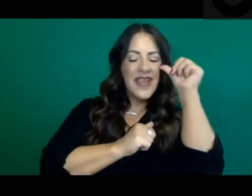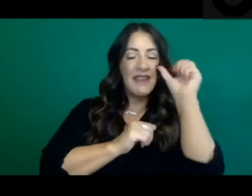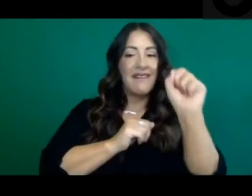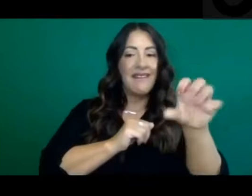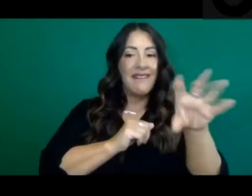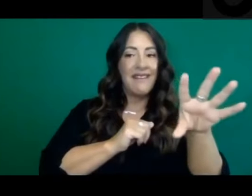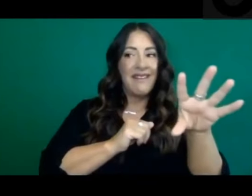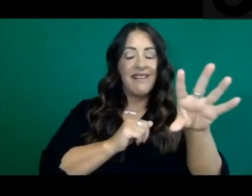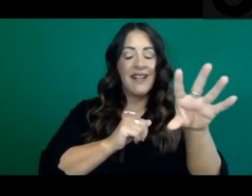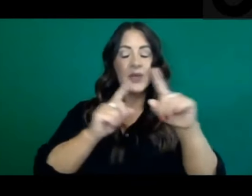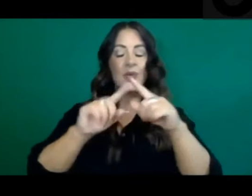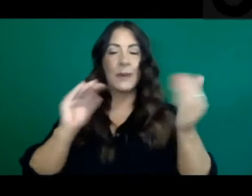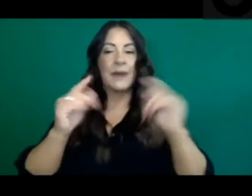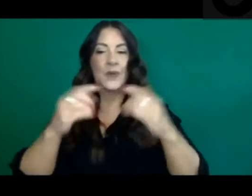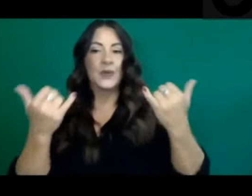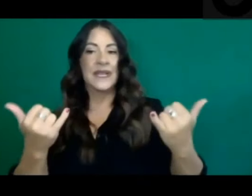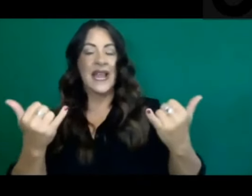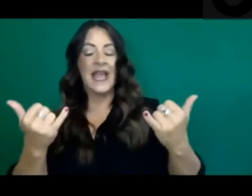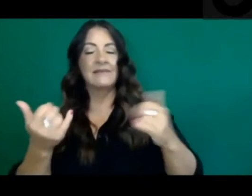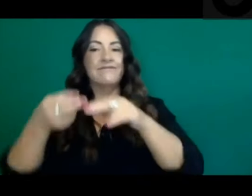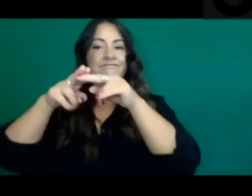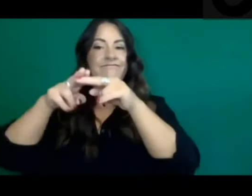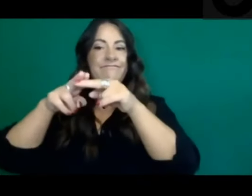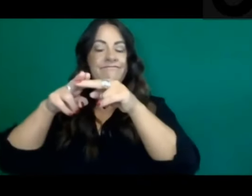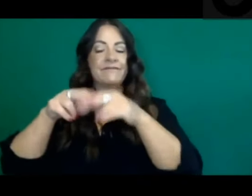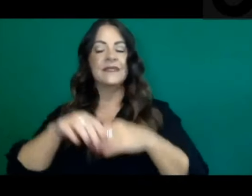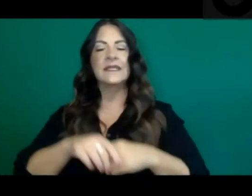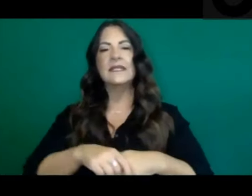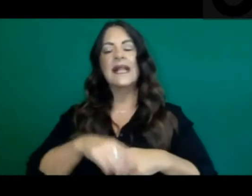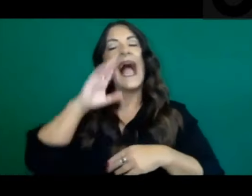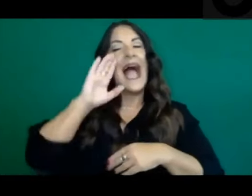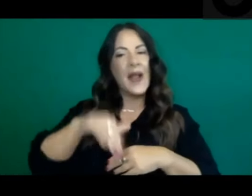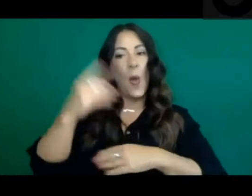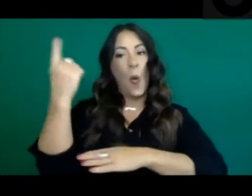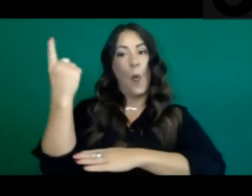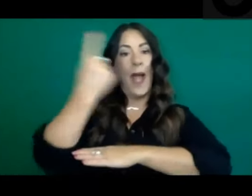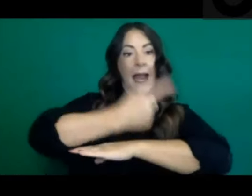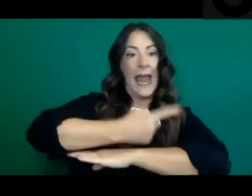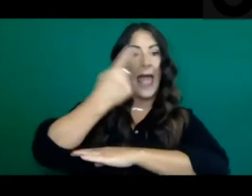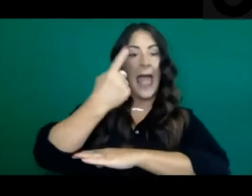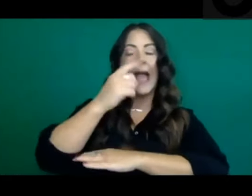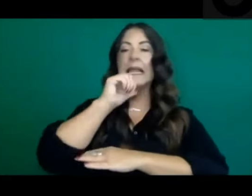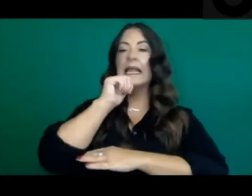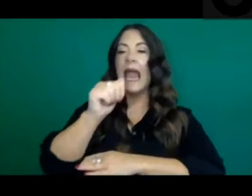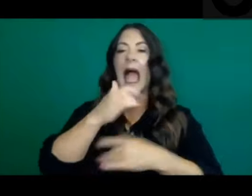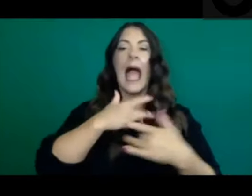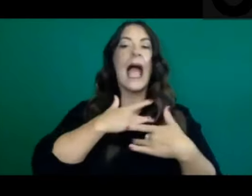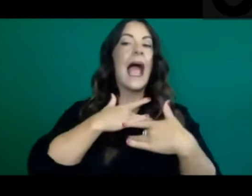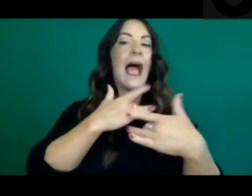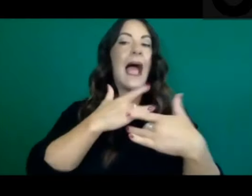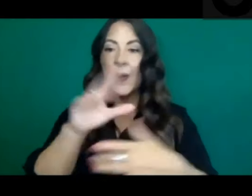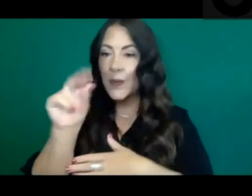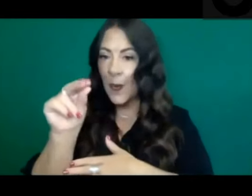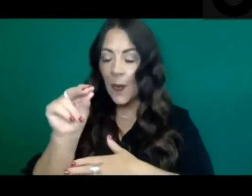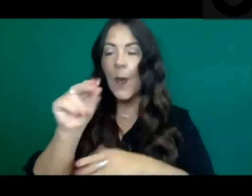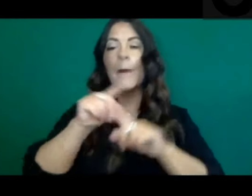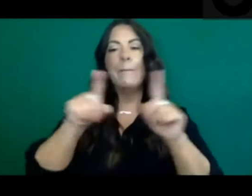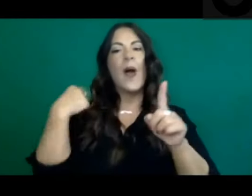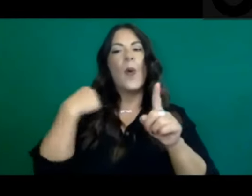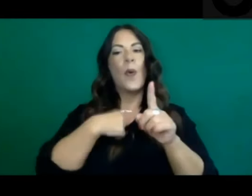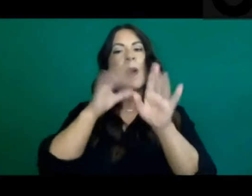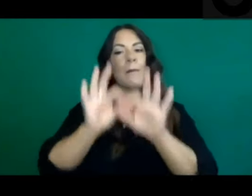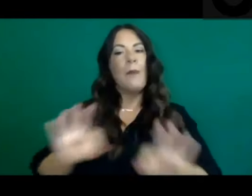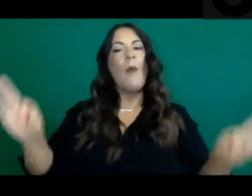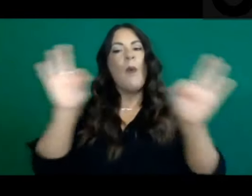as the governor reminds us, one day is not a trend, but it's important number that we'll continue to watch to ensure